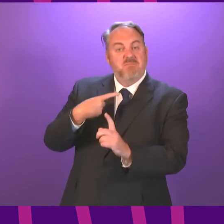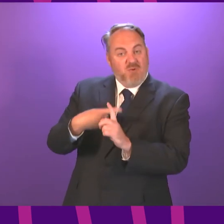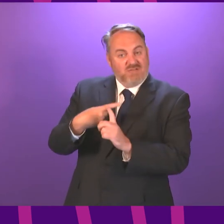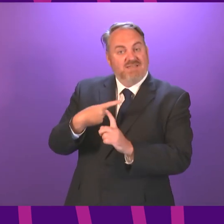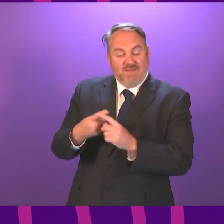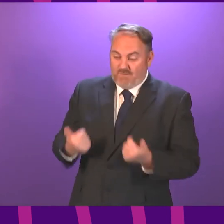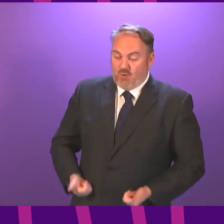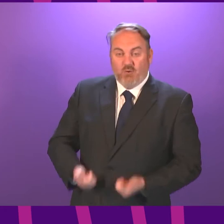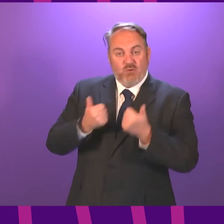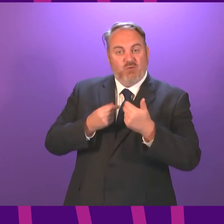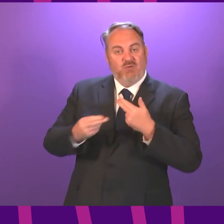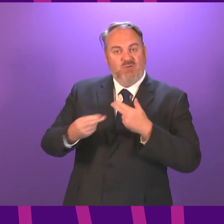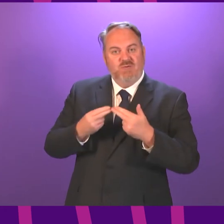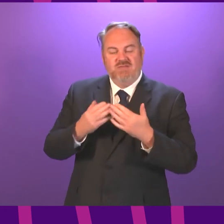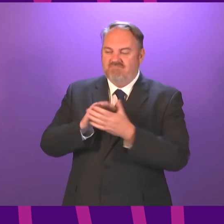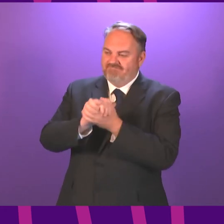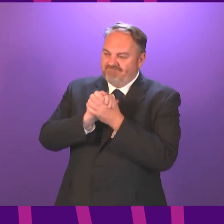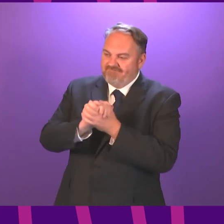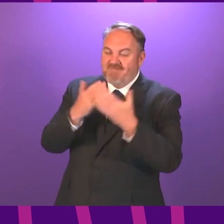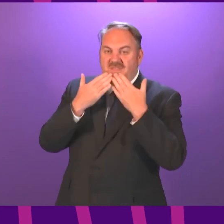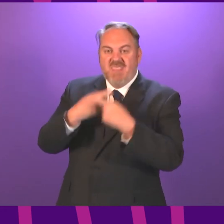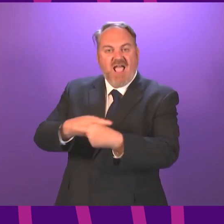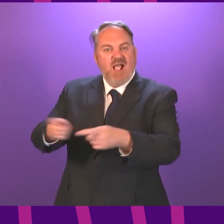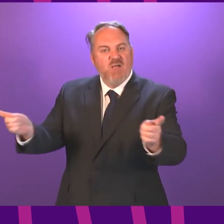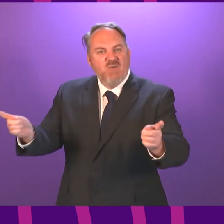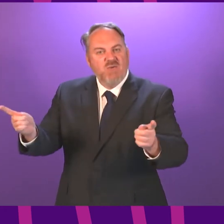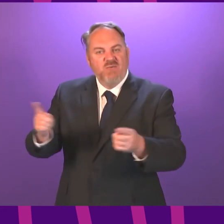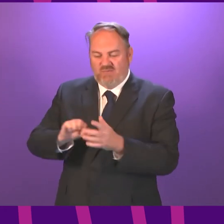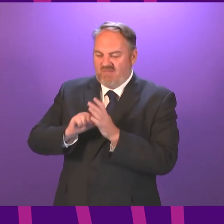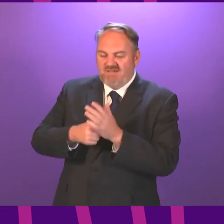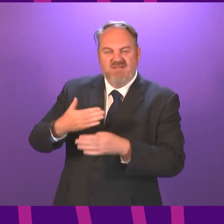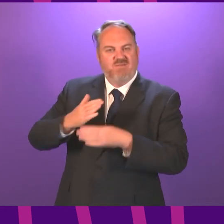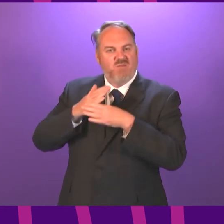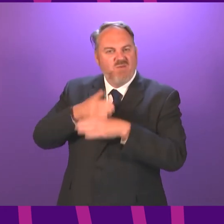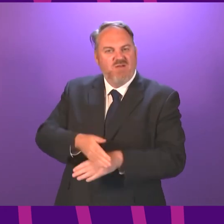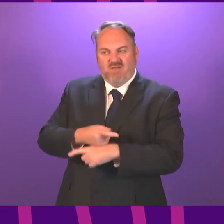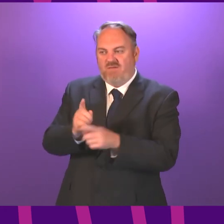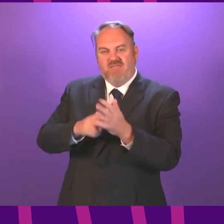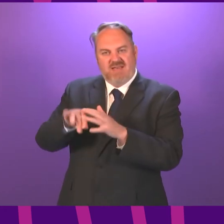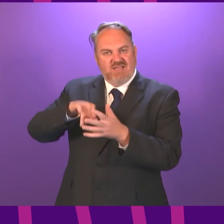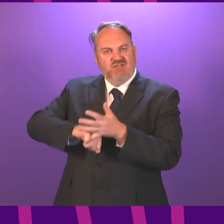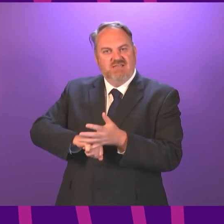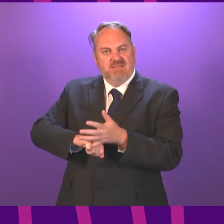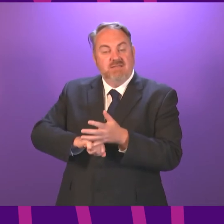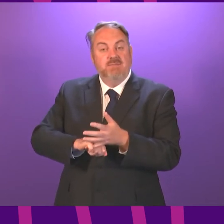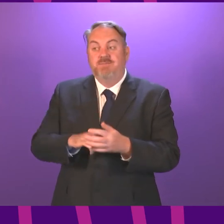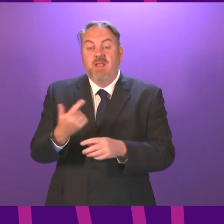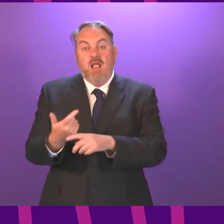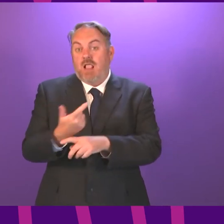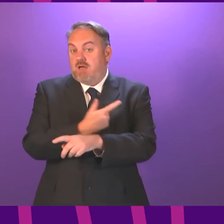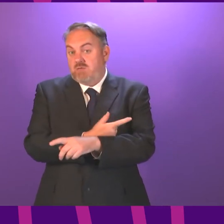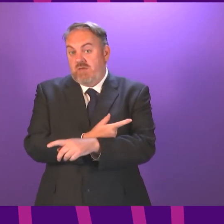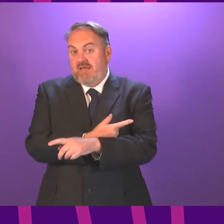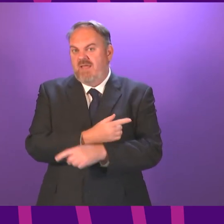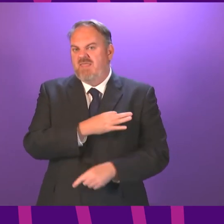And, as ever, I want to thank everyone involved in delivering the vaccination programme across the country. Last week, the Medicines and